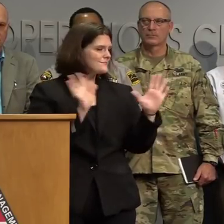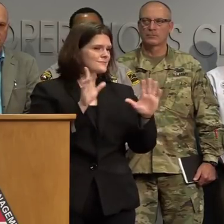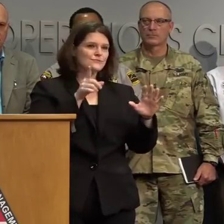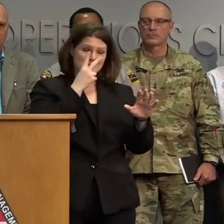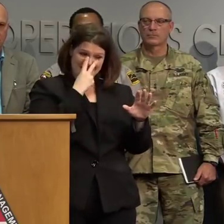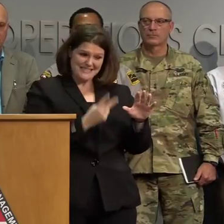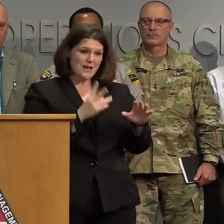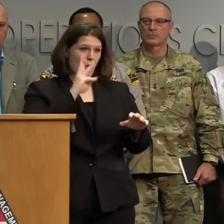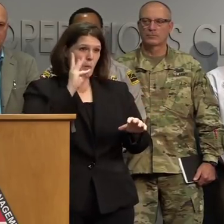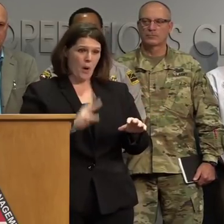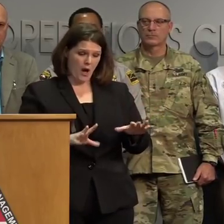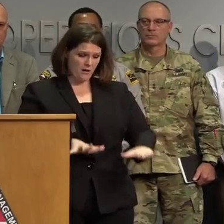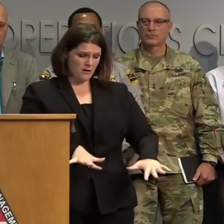or moving water.